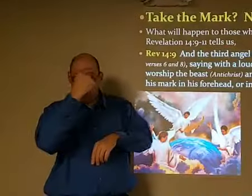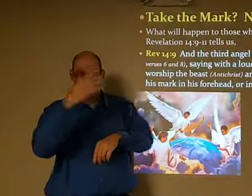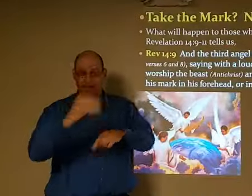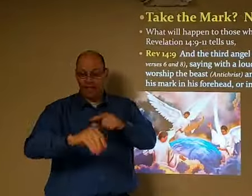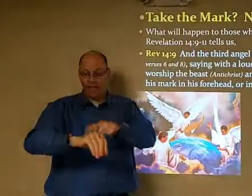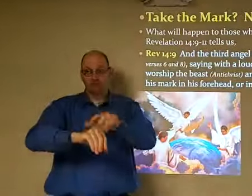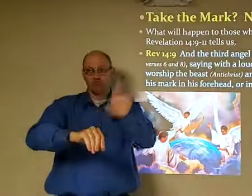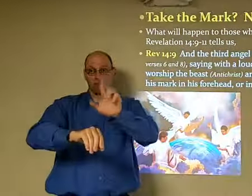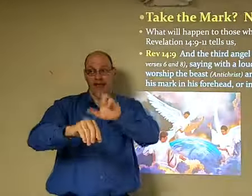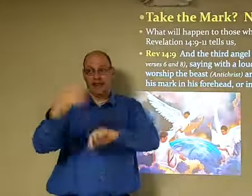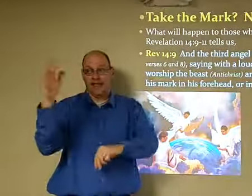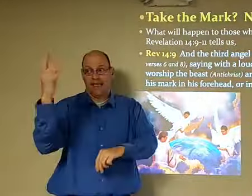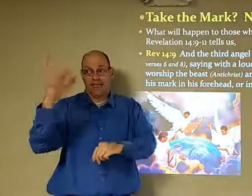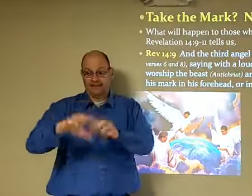beast, in other words, the Antichrist.